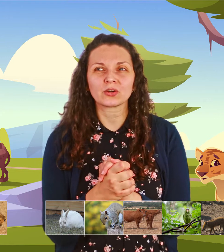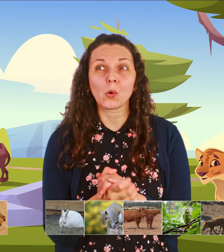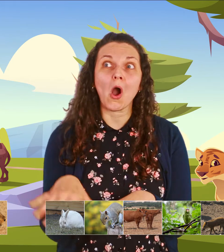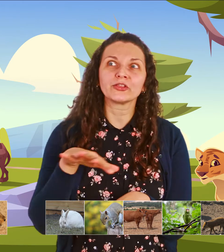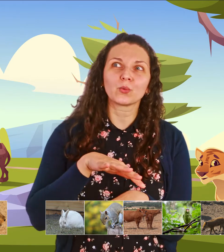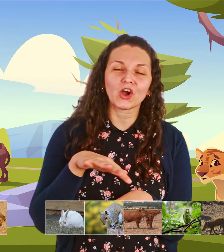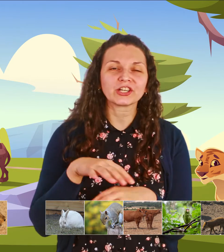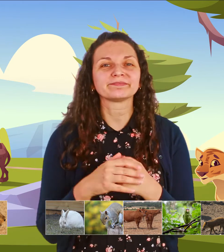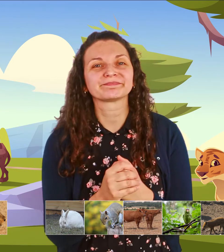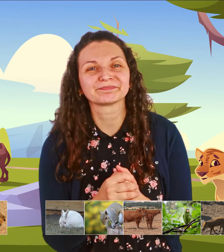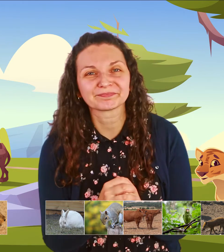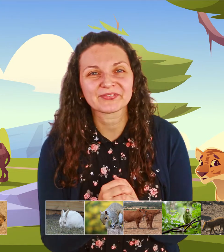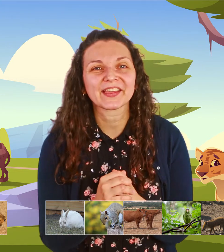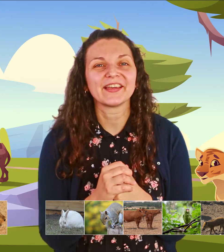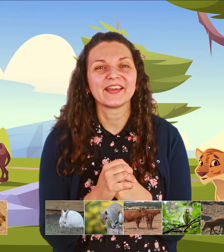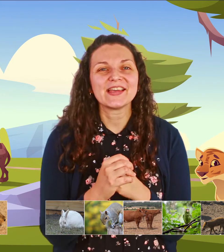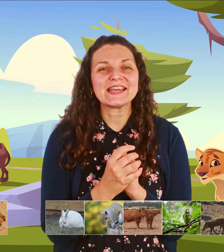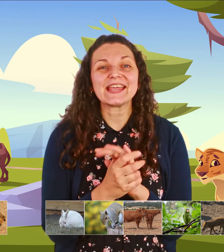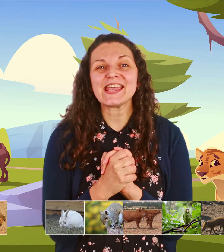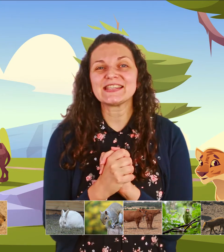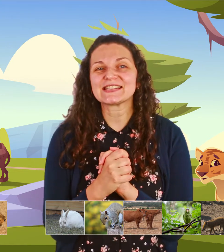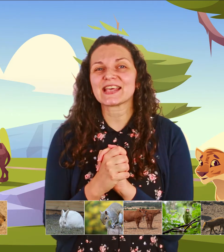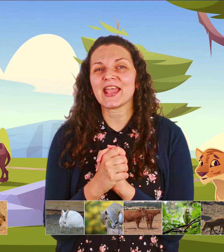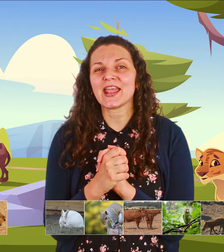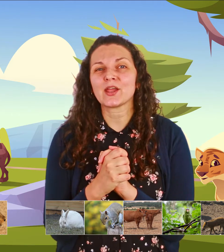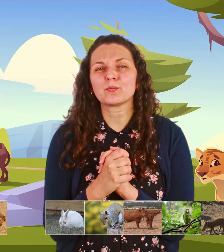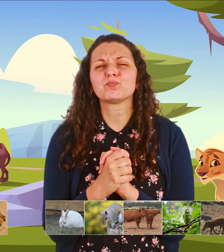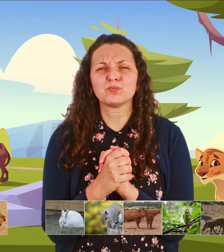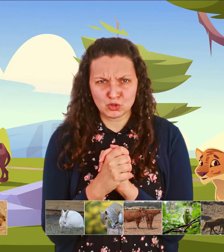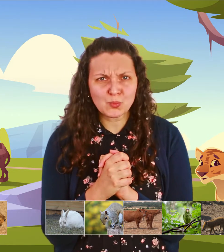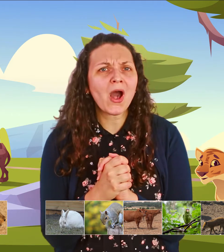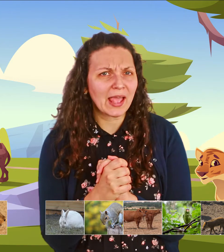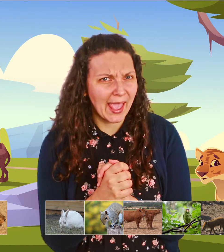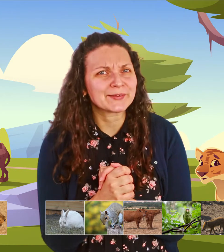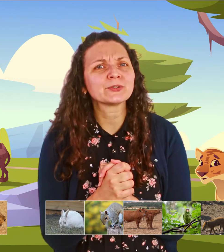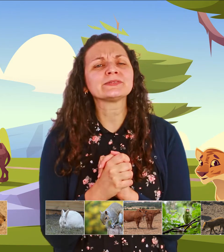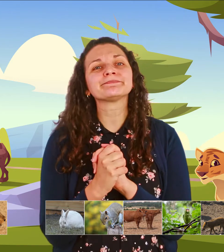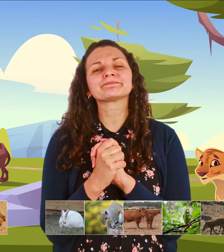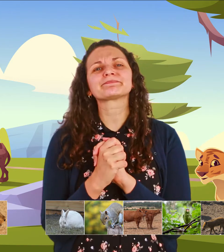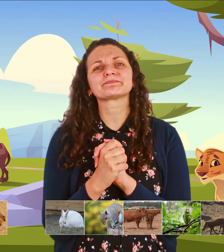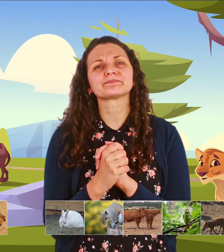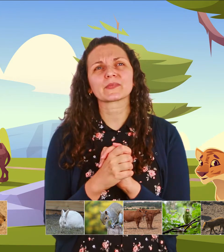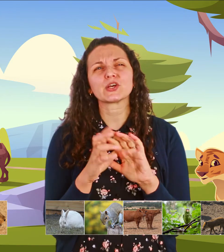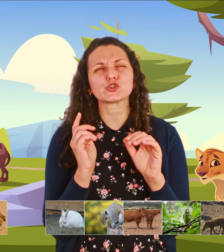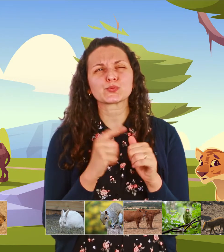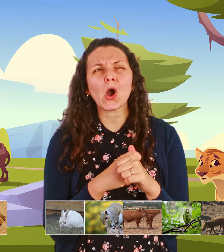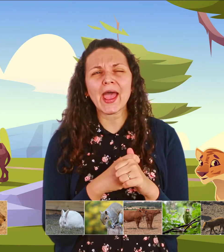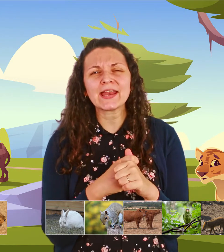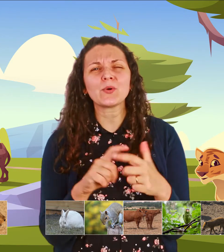or on the water it's a small animal a small animal